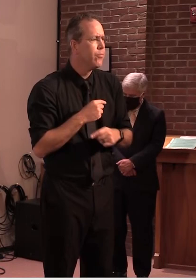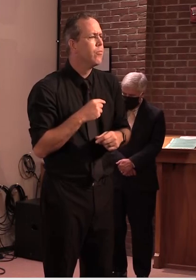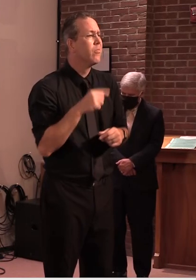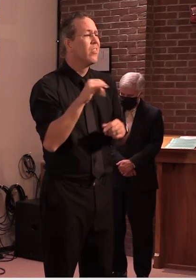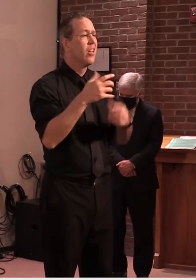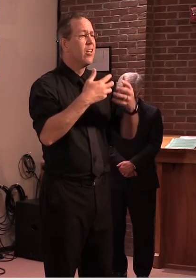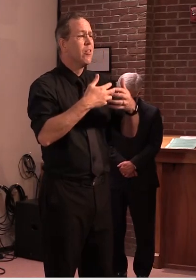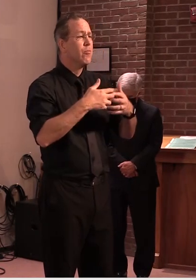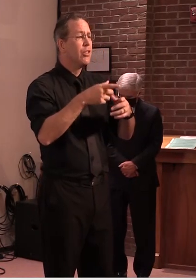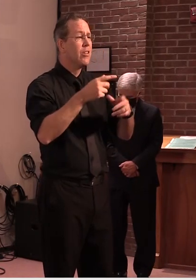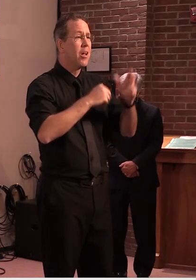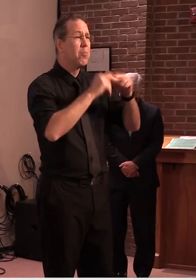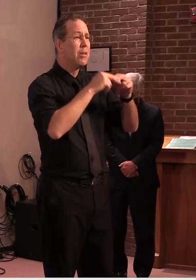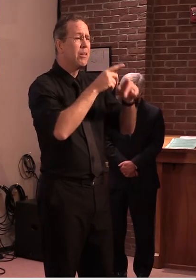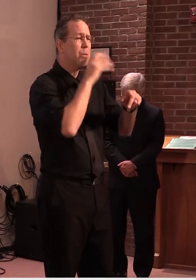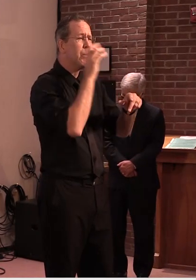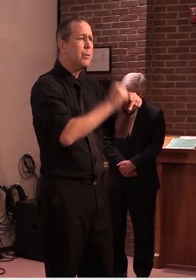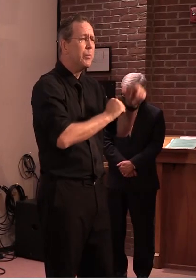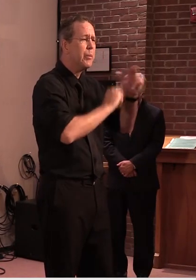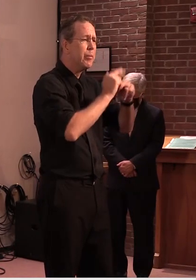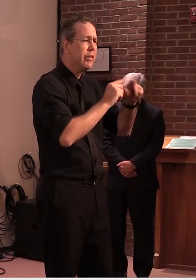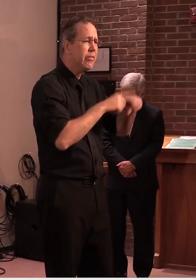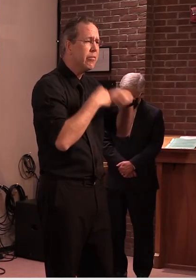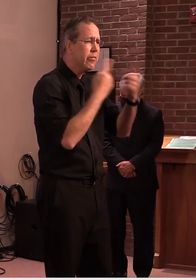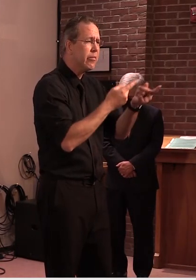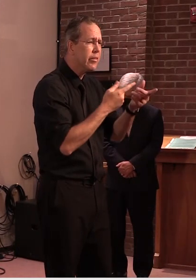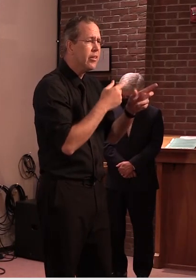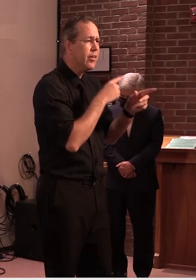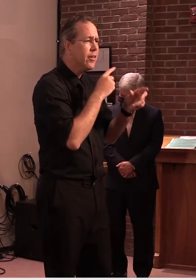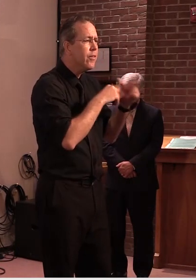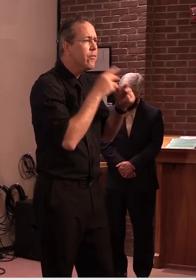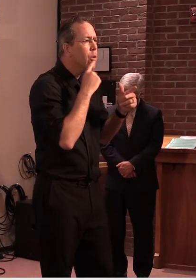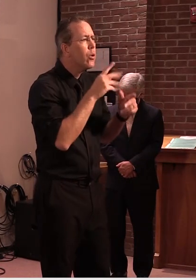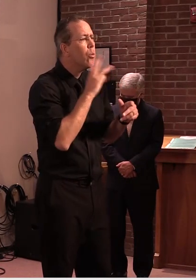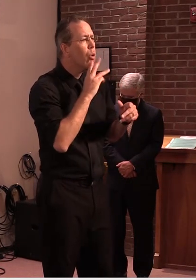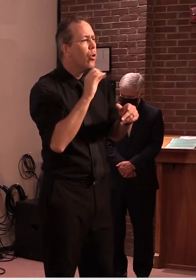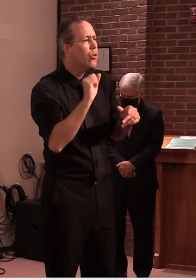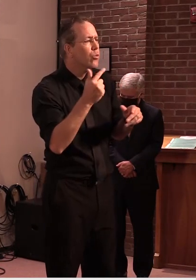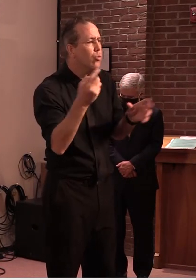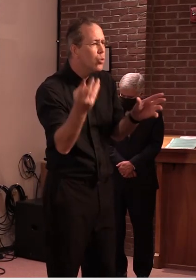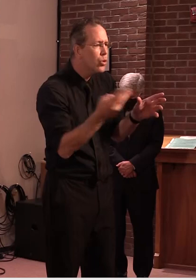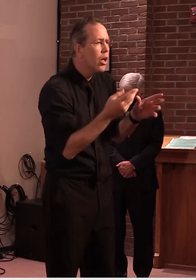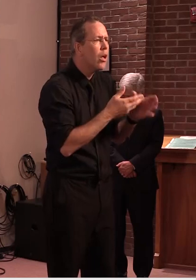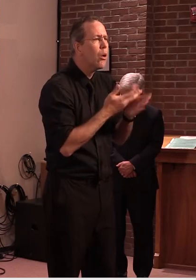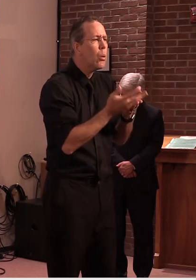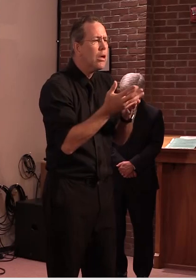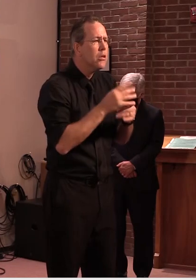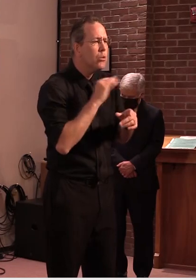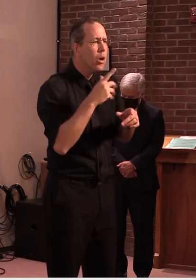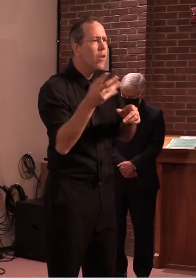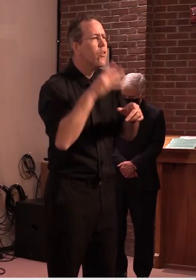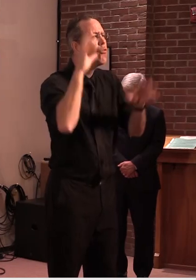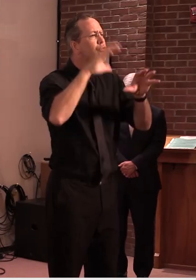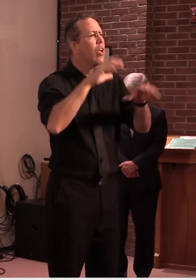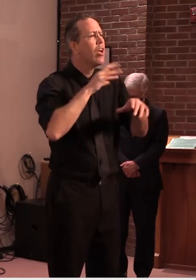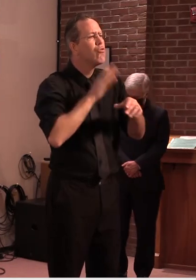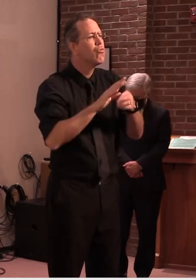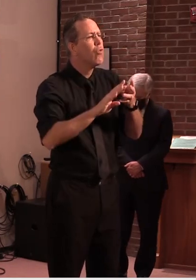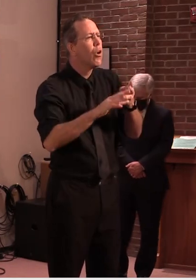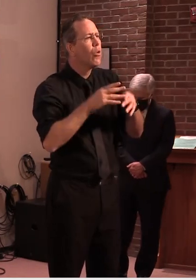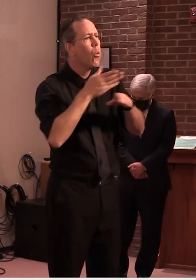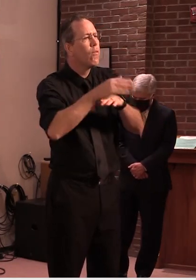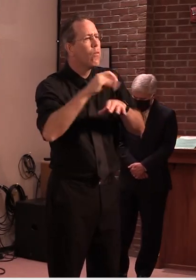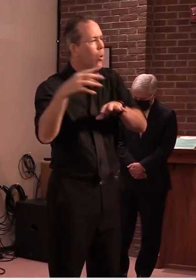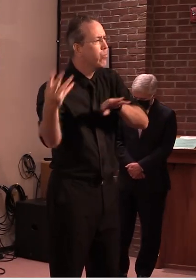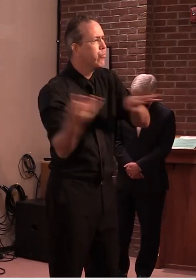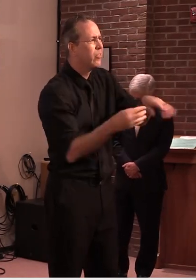designed to carry wastewater and storm water in a single pipe system and it means when we see frequent and intense rainfall events